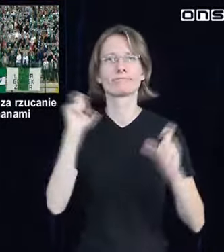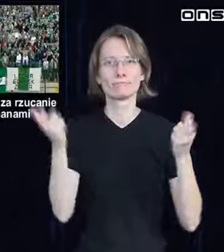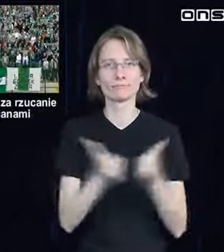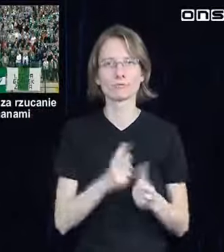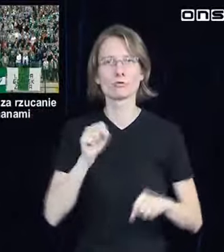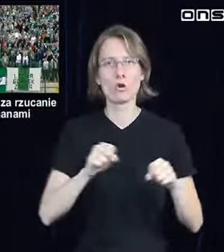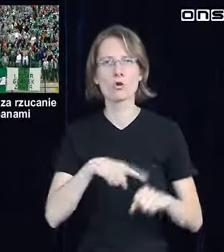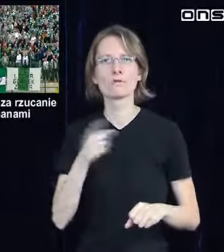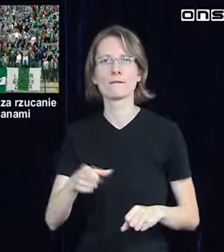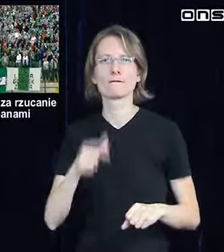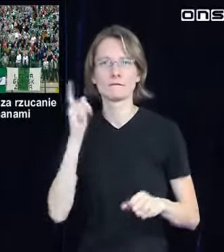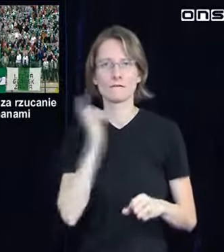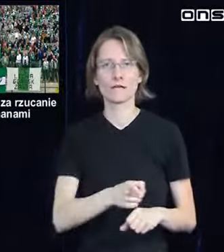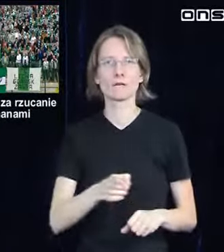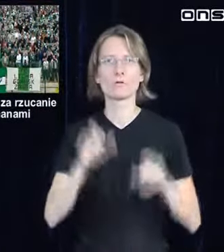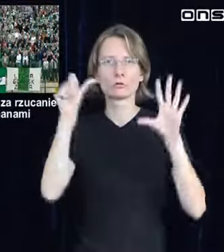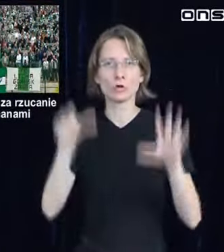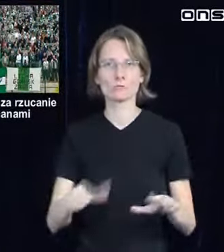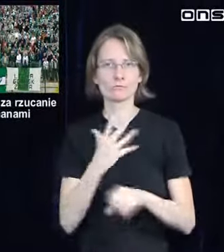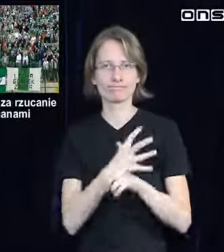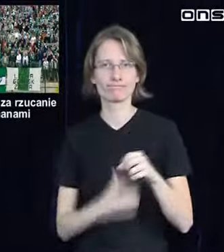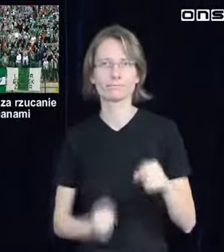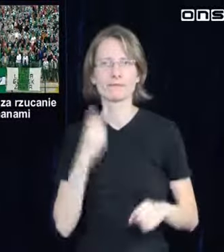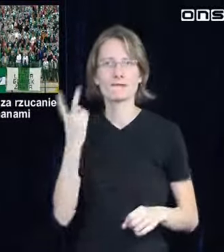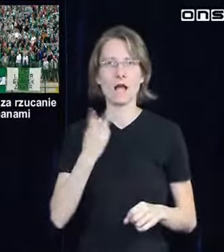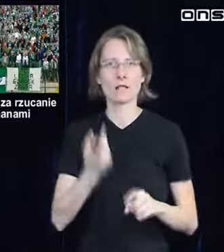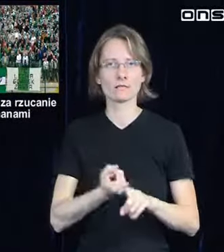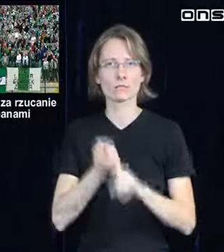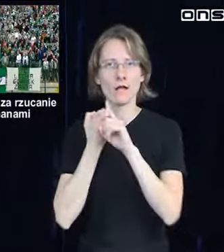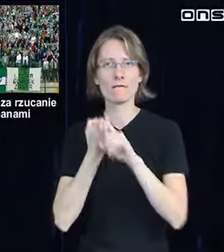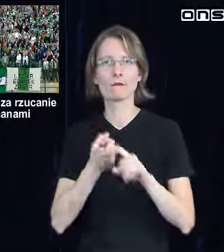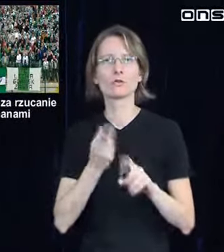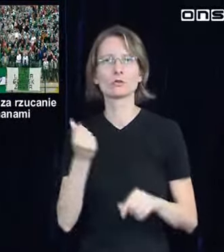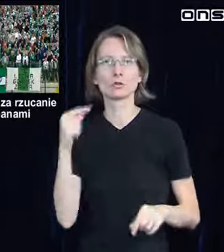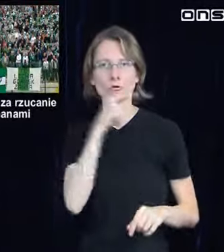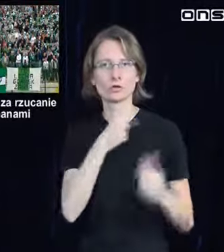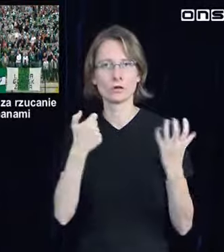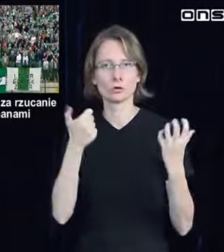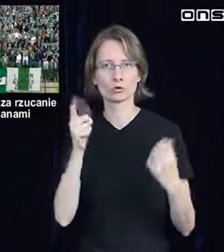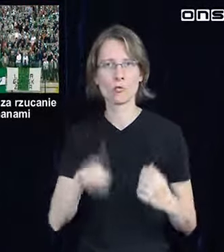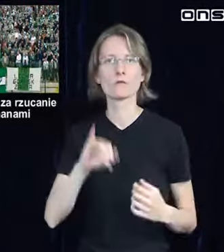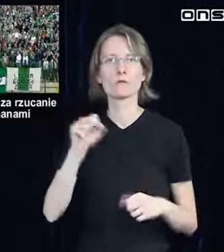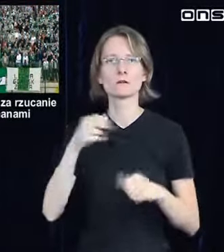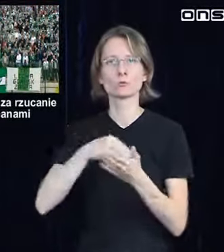The second time I My first only able I haven't ever to learn all the time. took to kuil time I didn't see. Thank